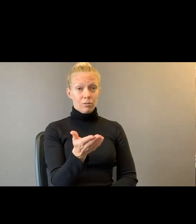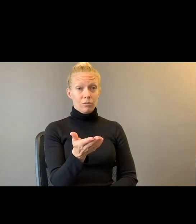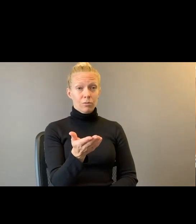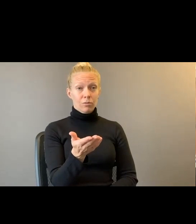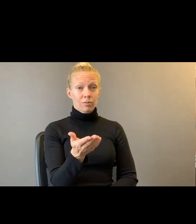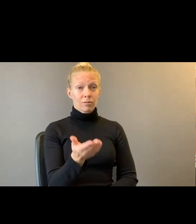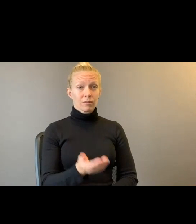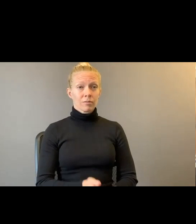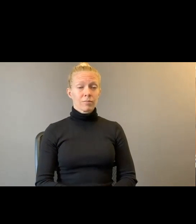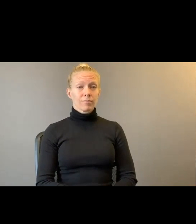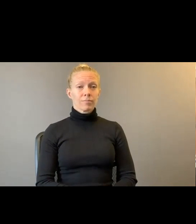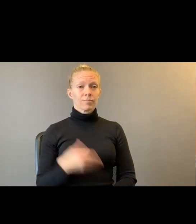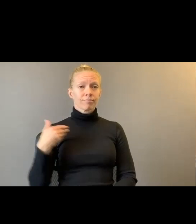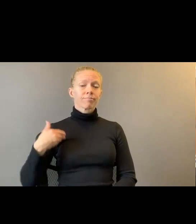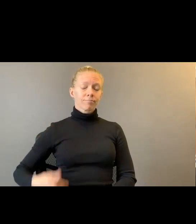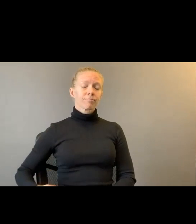Me too.